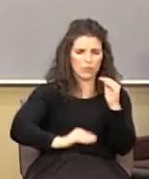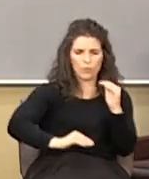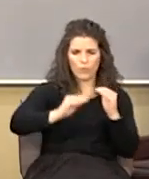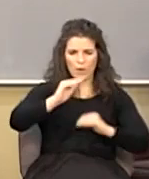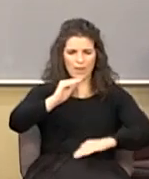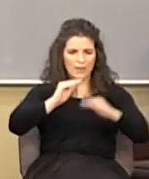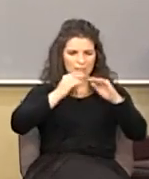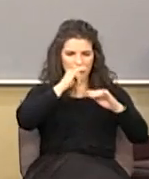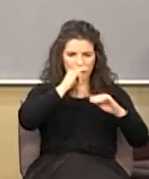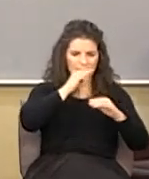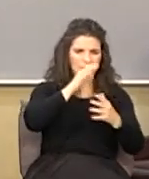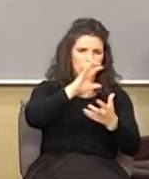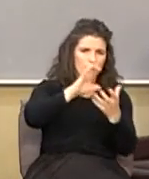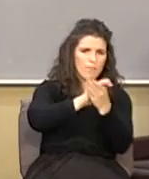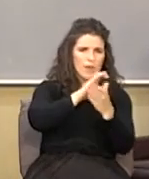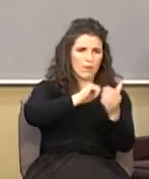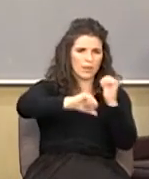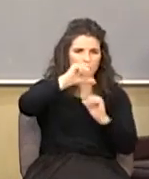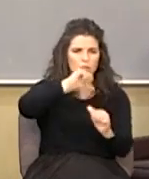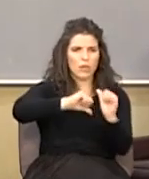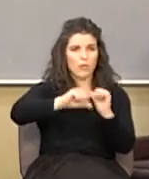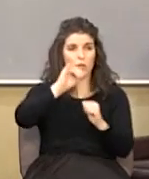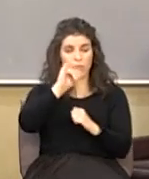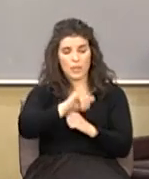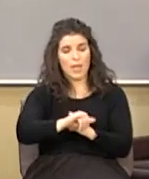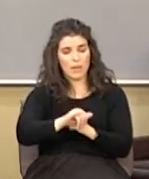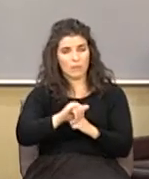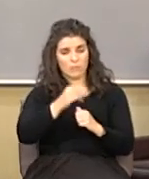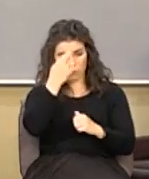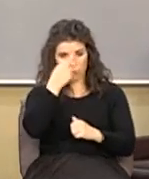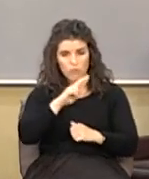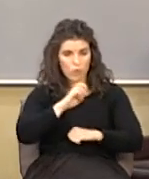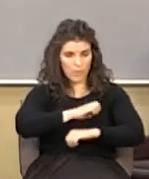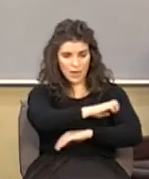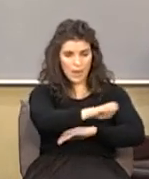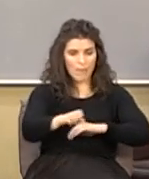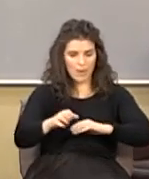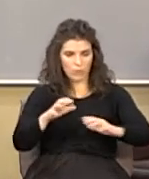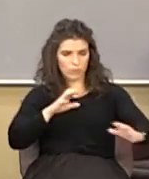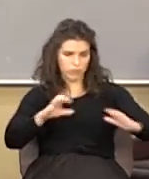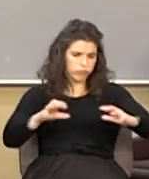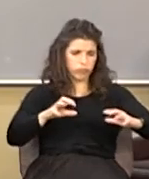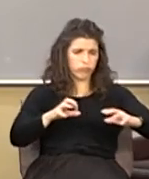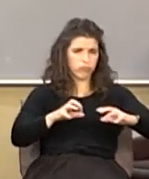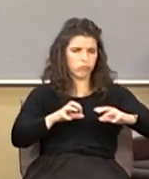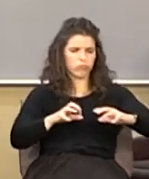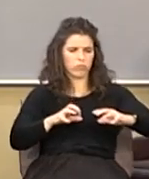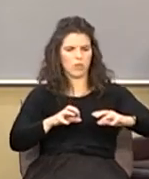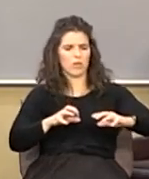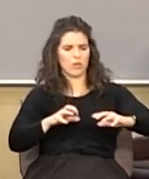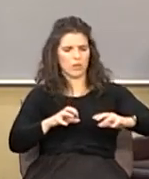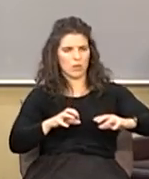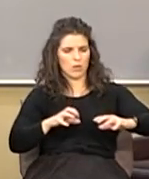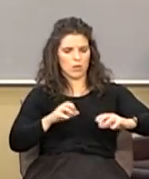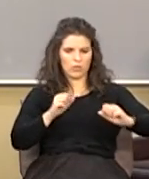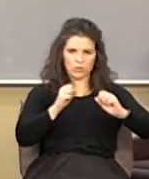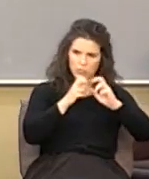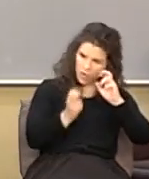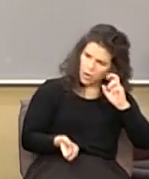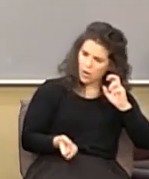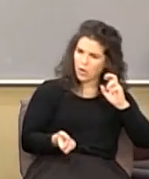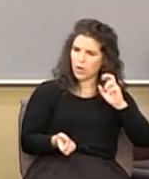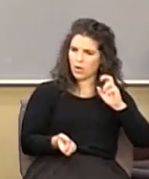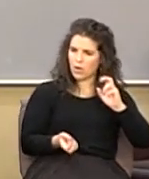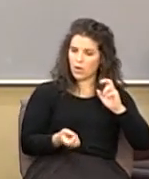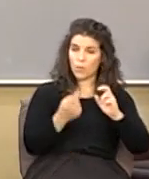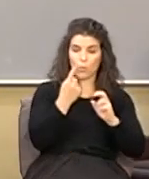they're marrying each other and that literally shook the Roman Empire to its foundations and one of the reasons in the first